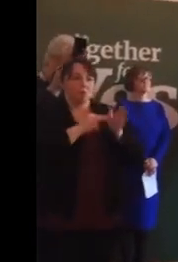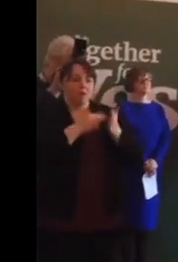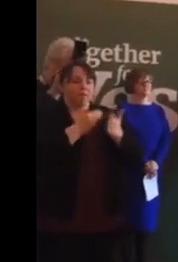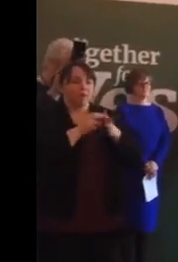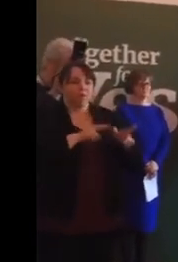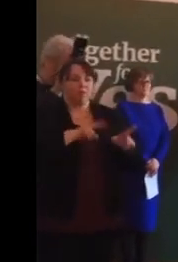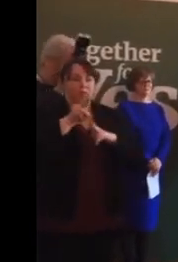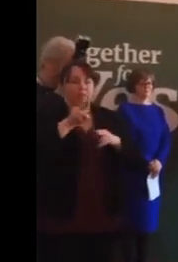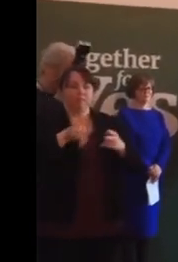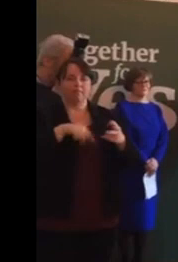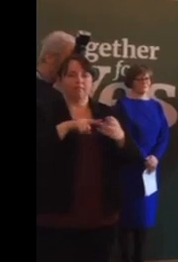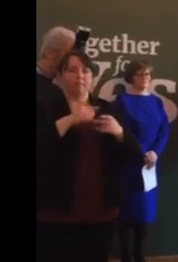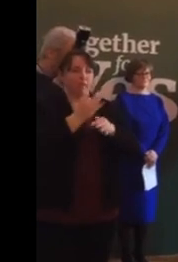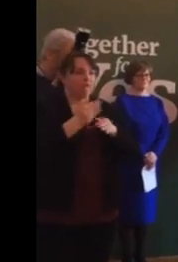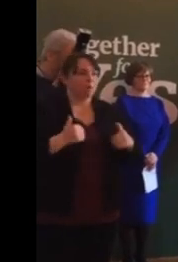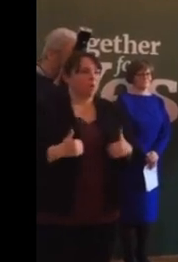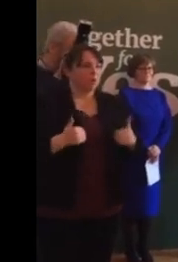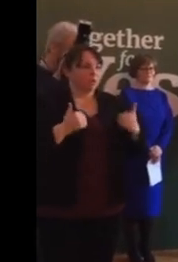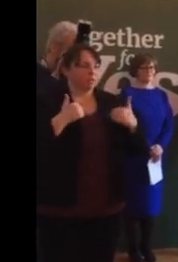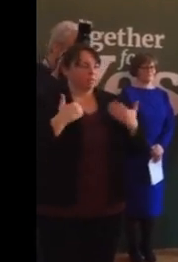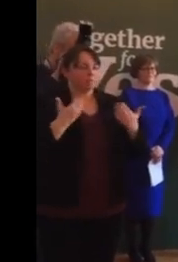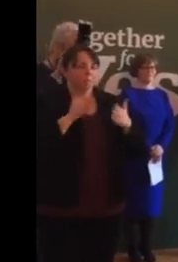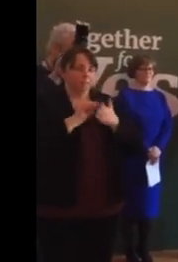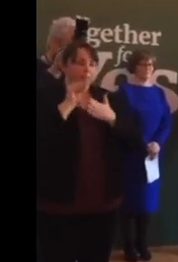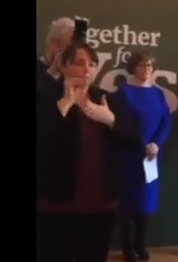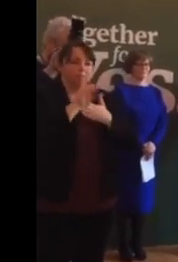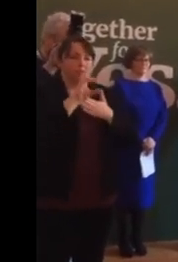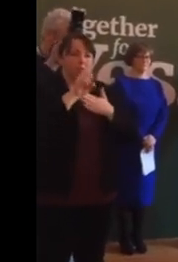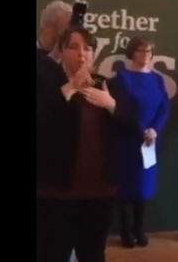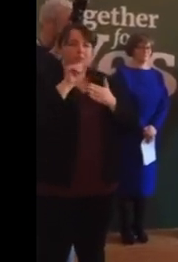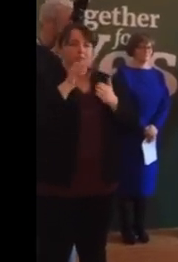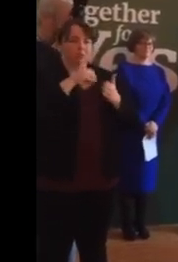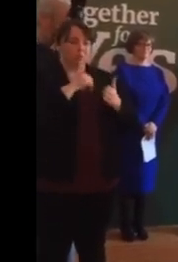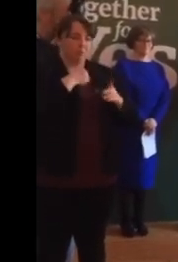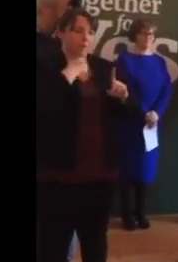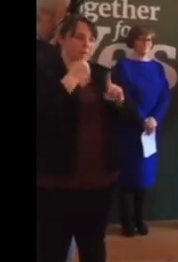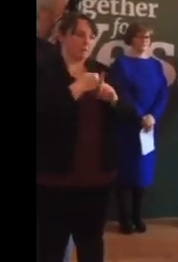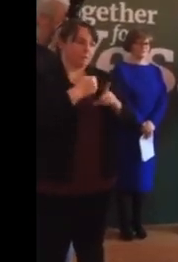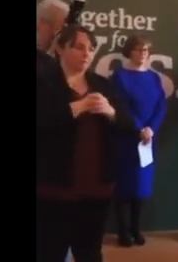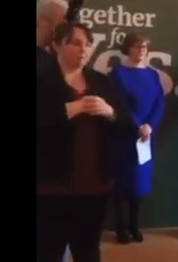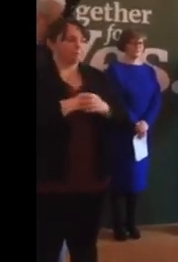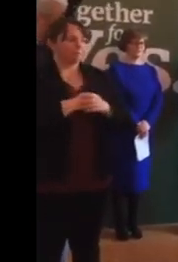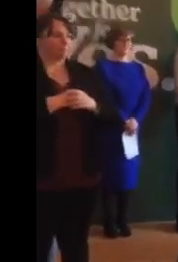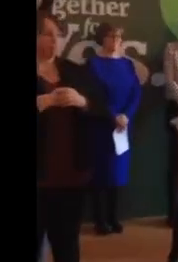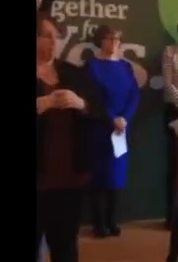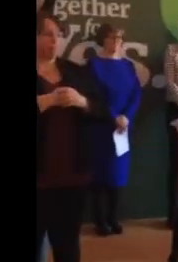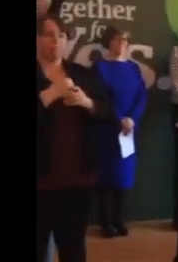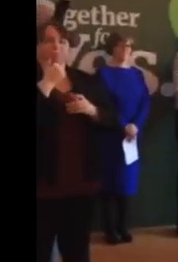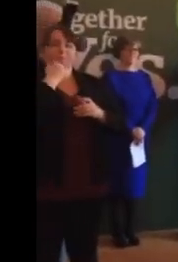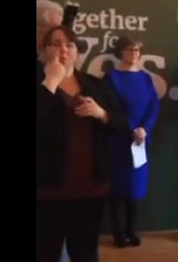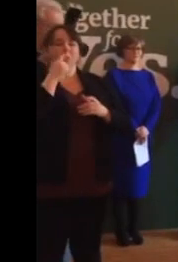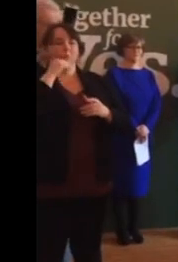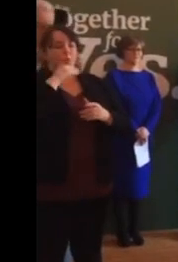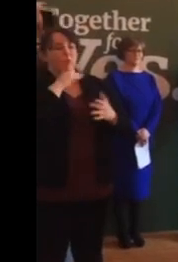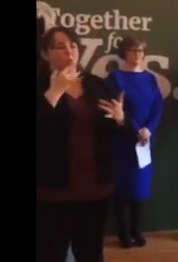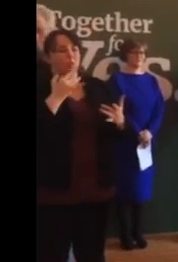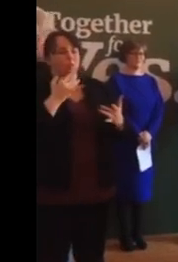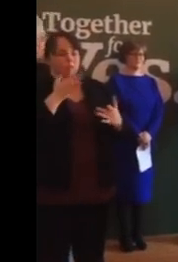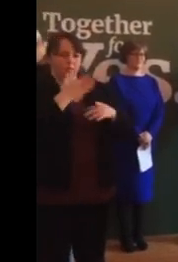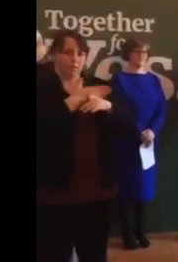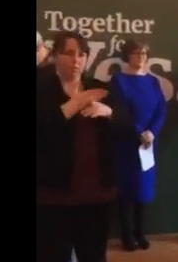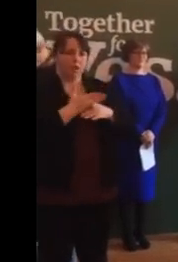a coffee morning. Donate to the campaign. Most importantly of all, start